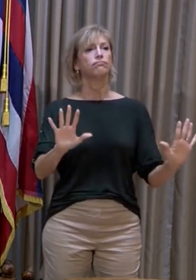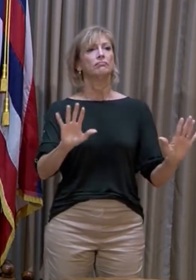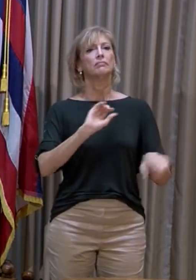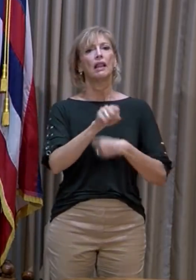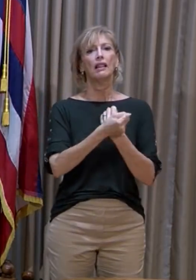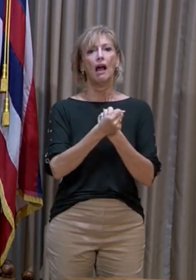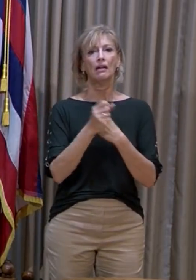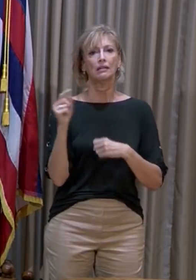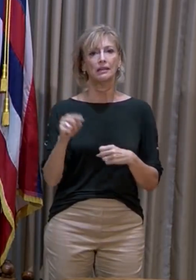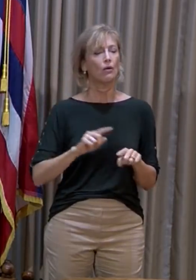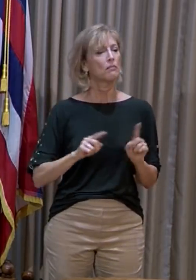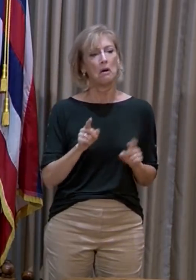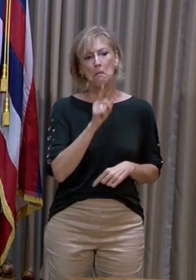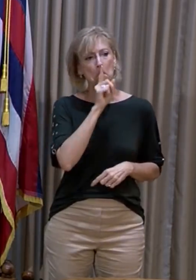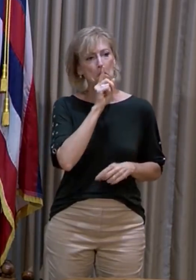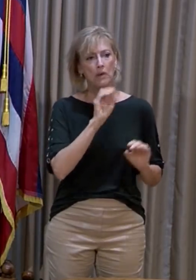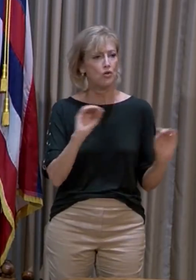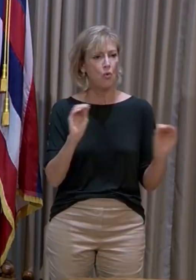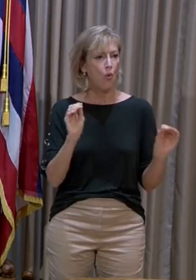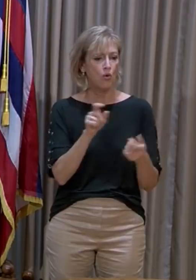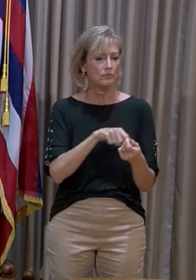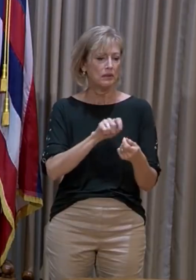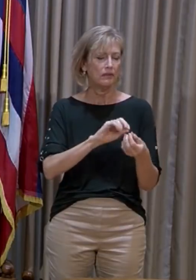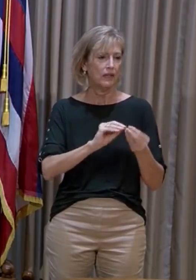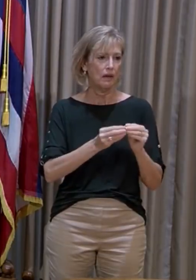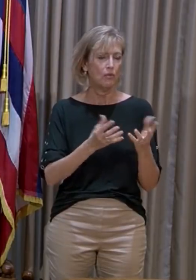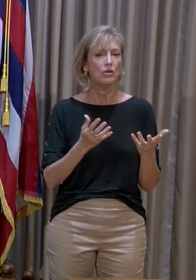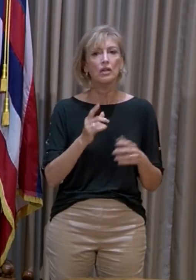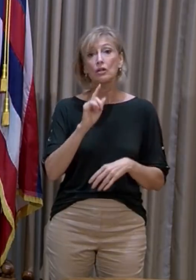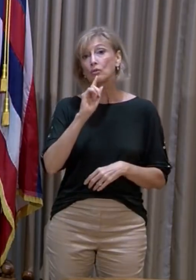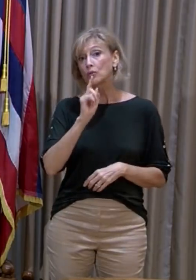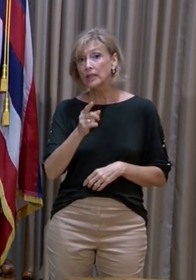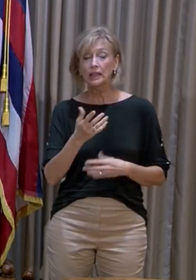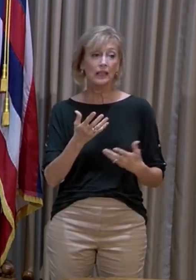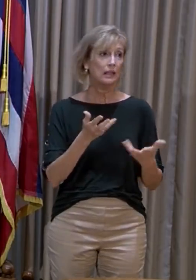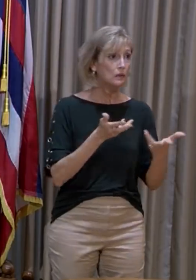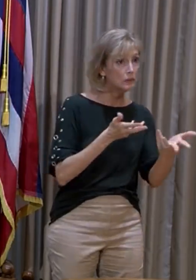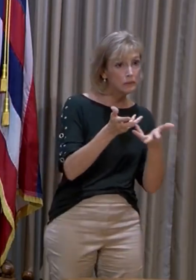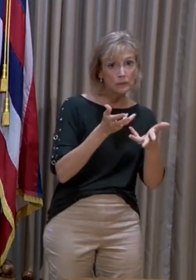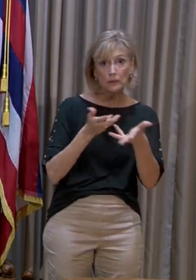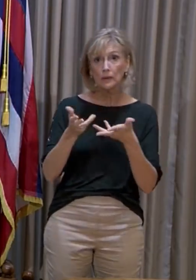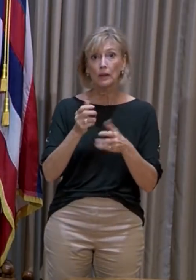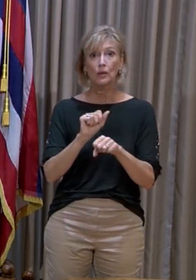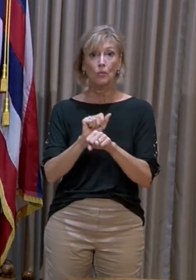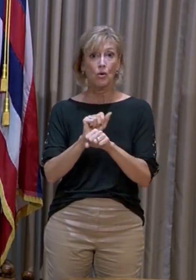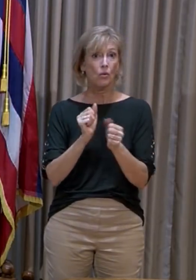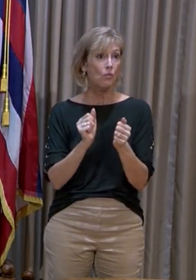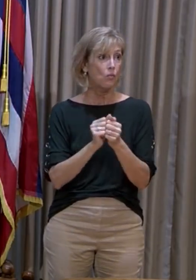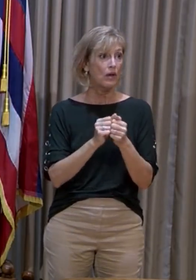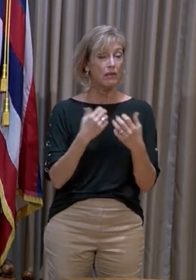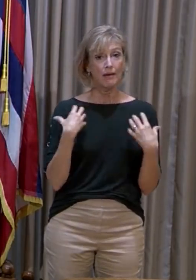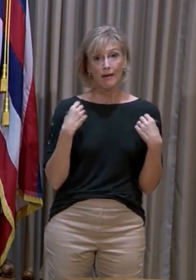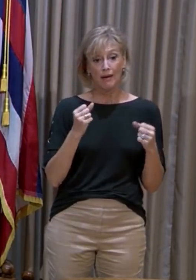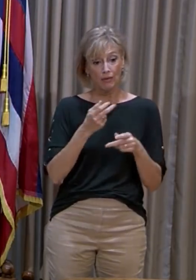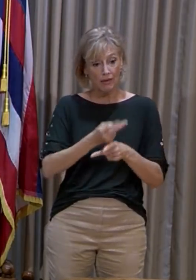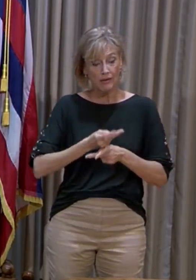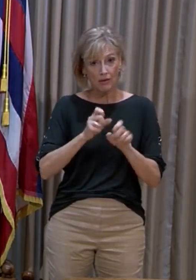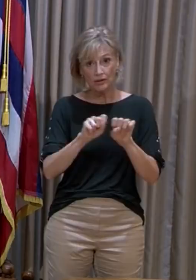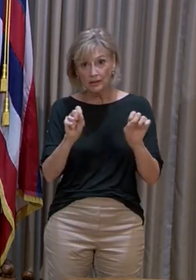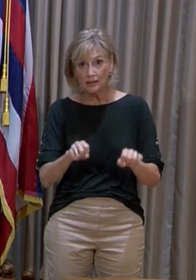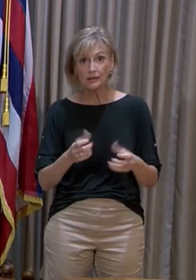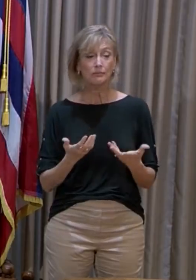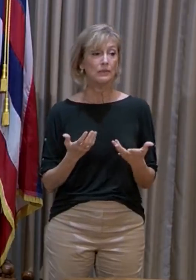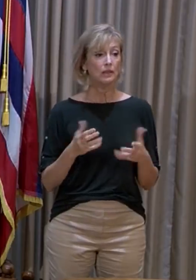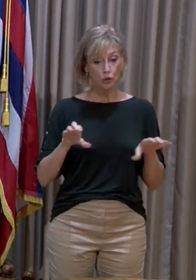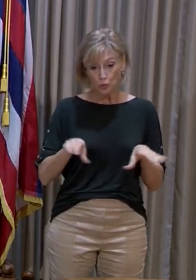but there isn't. It really is about working with the health care system, taking the actions